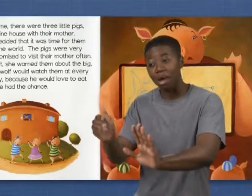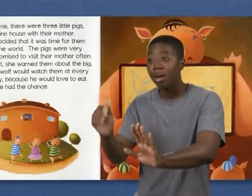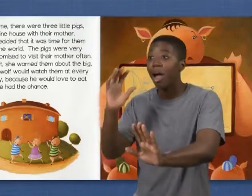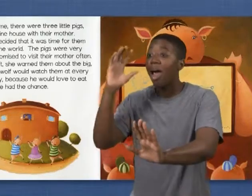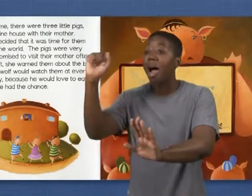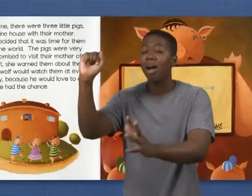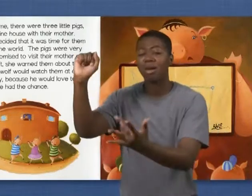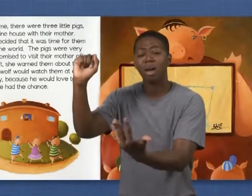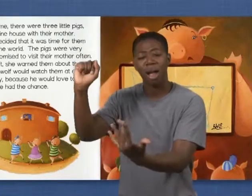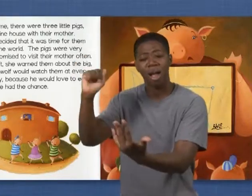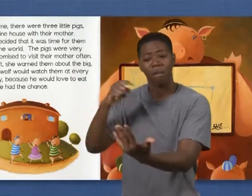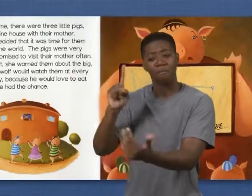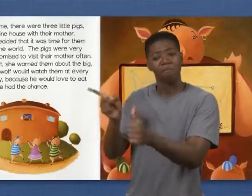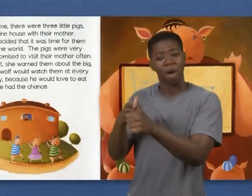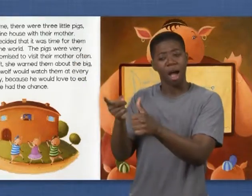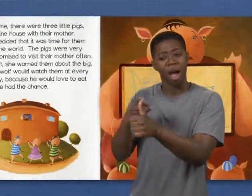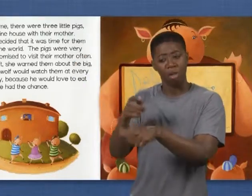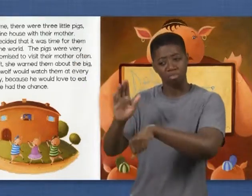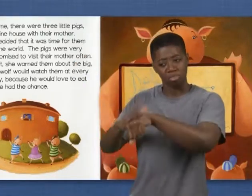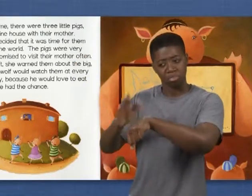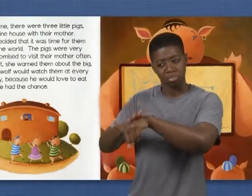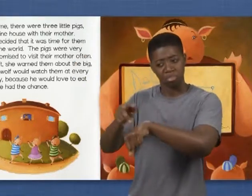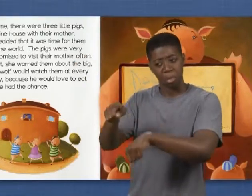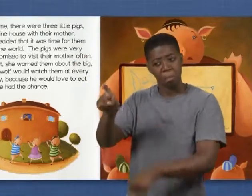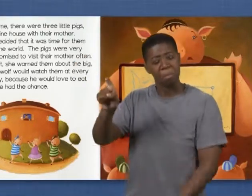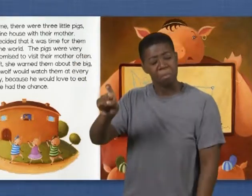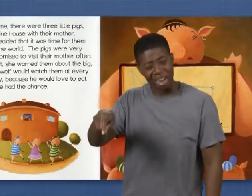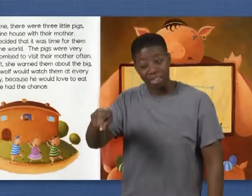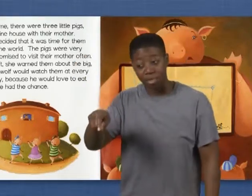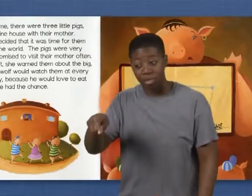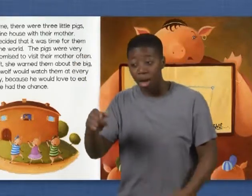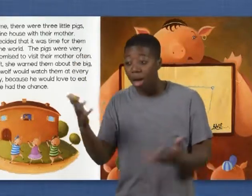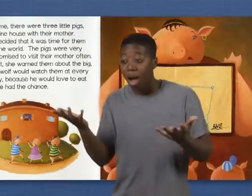Before they left she warned them about the big bad wolf.